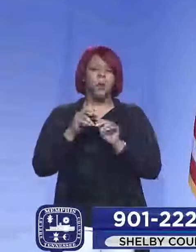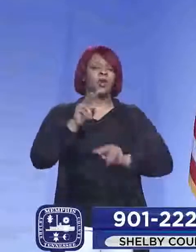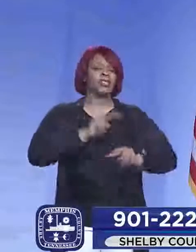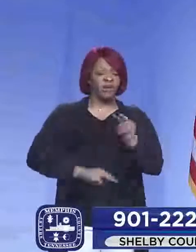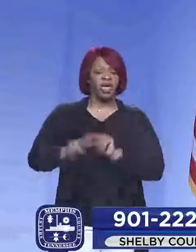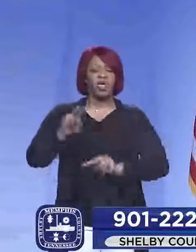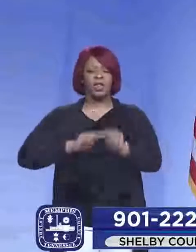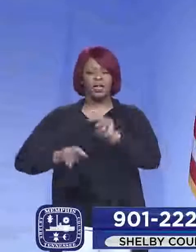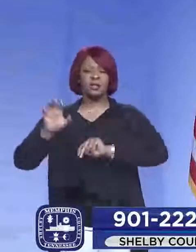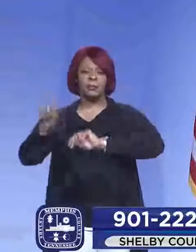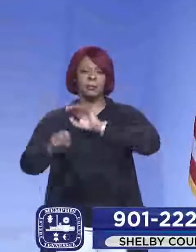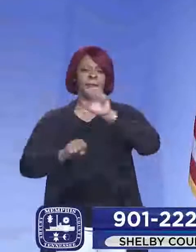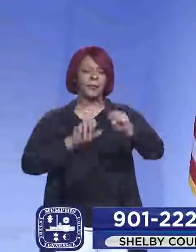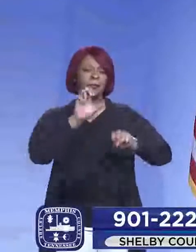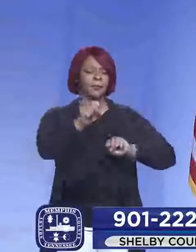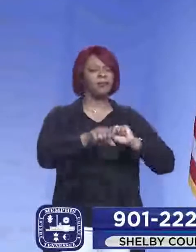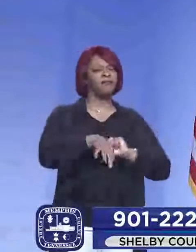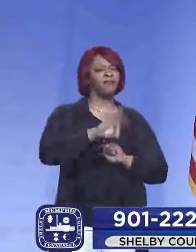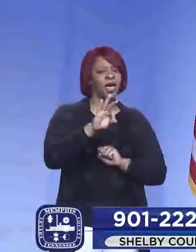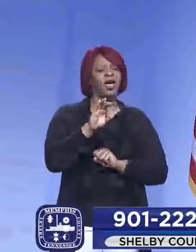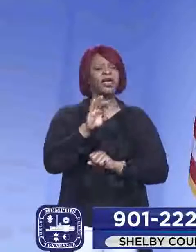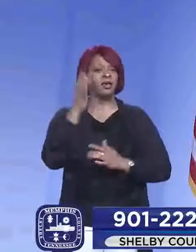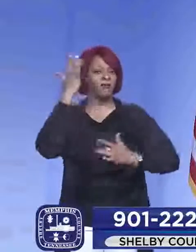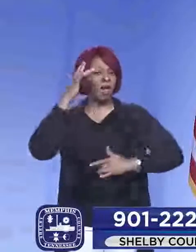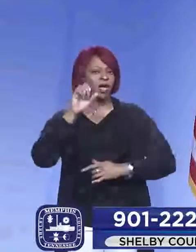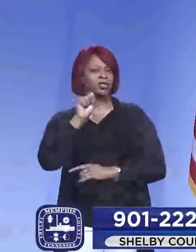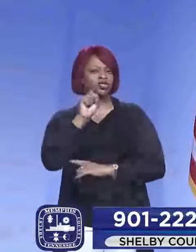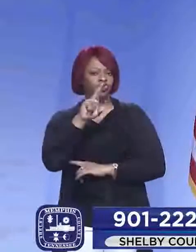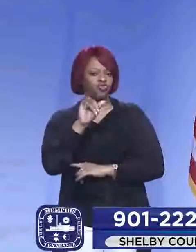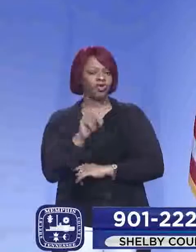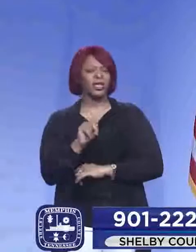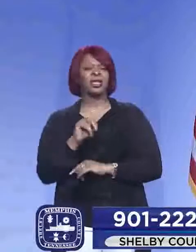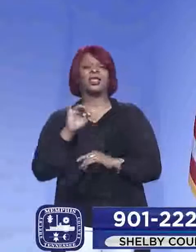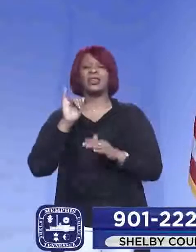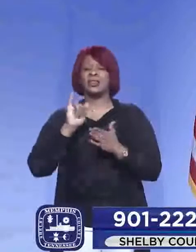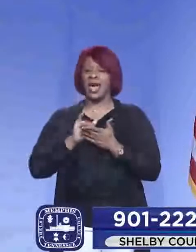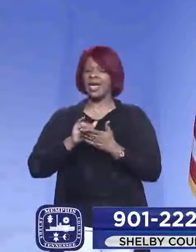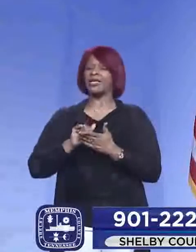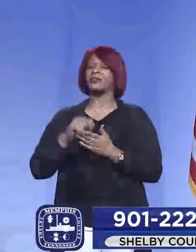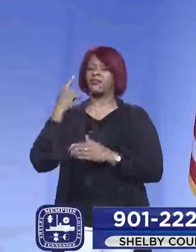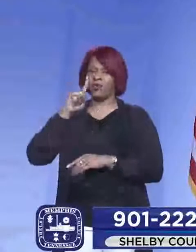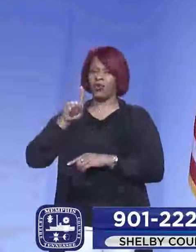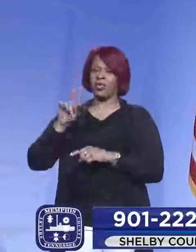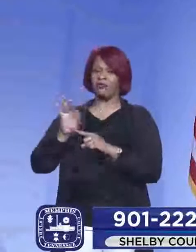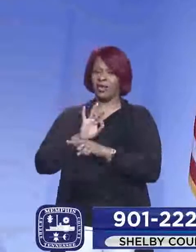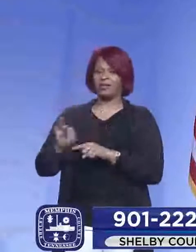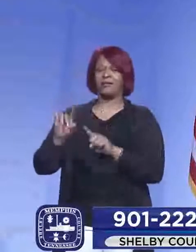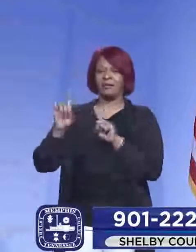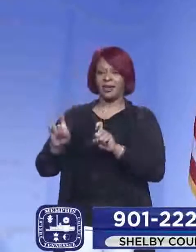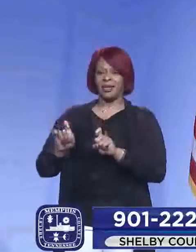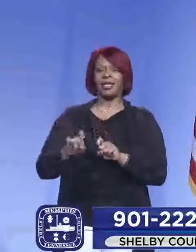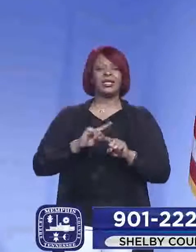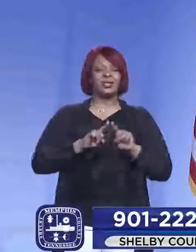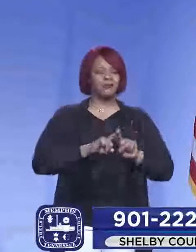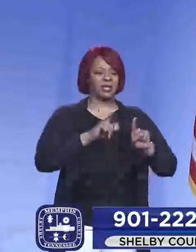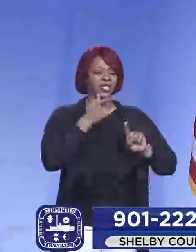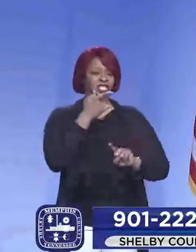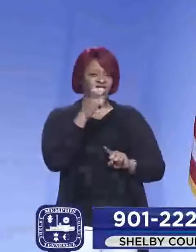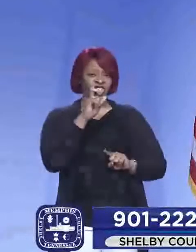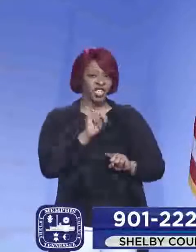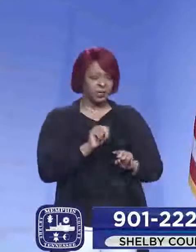to find these strains. And that is a function of testing. But it's also a function of sequencing. And